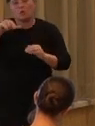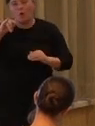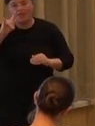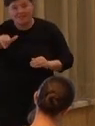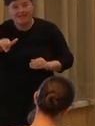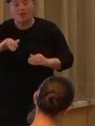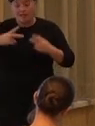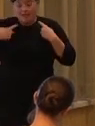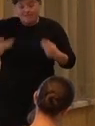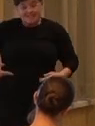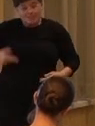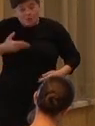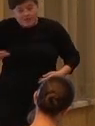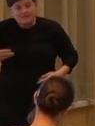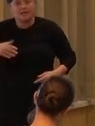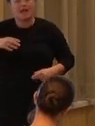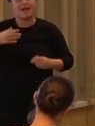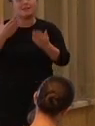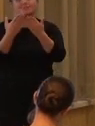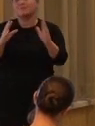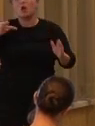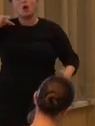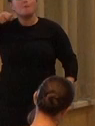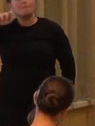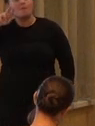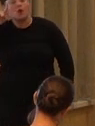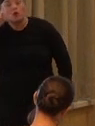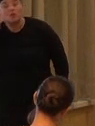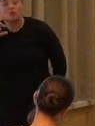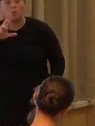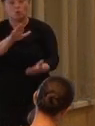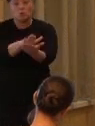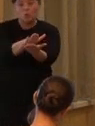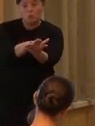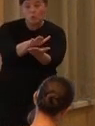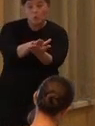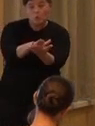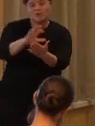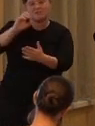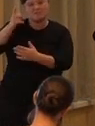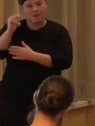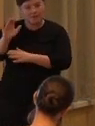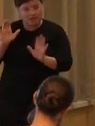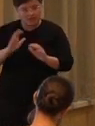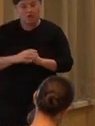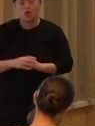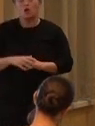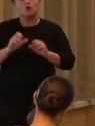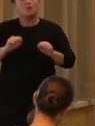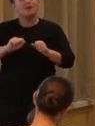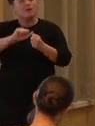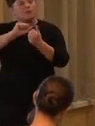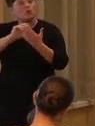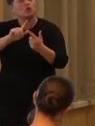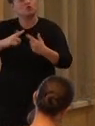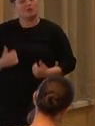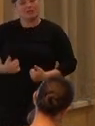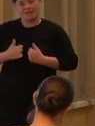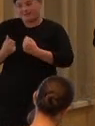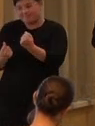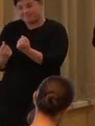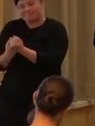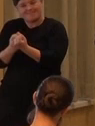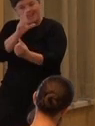physical things like public parks or public schools. They can be ways of life that support and engage